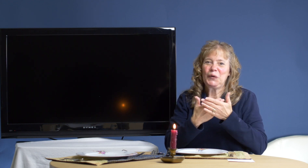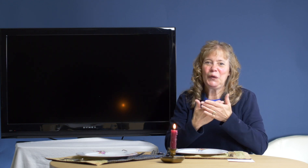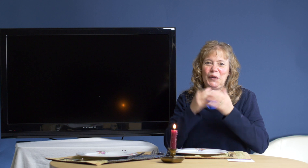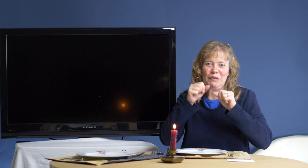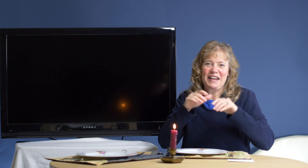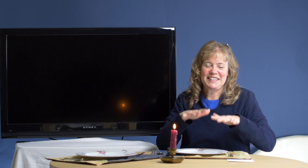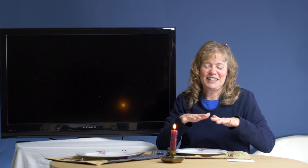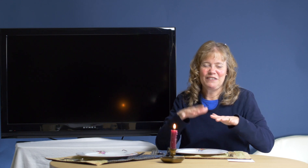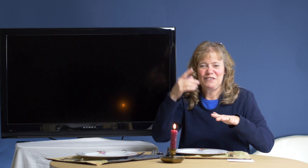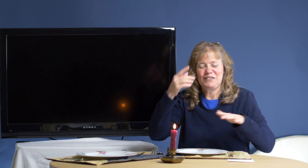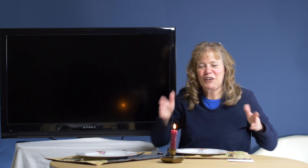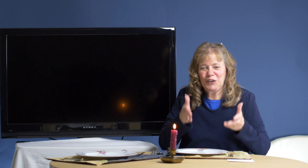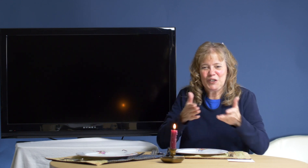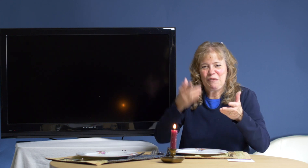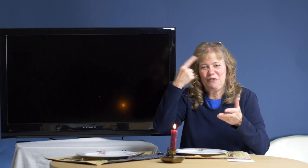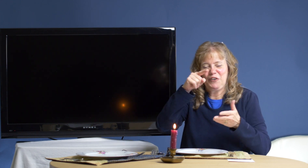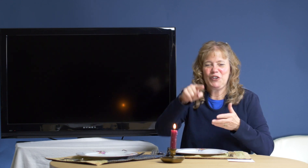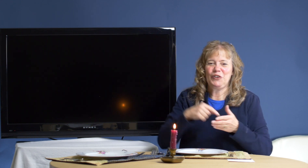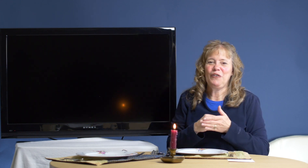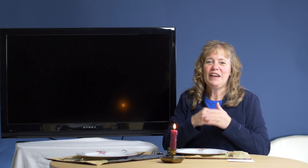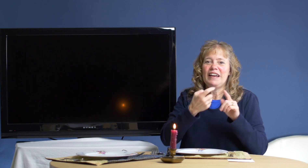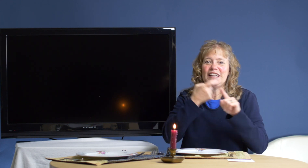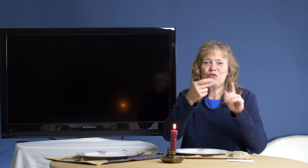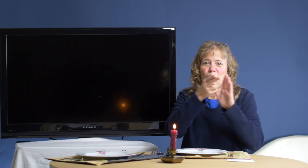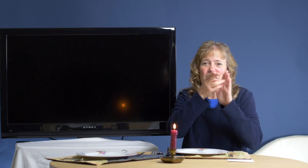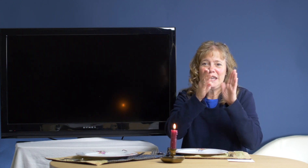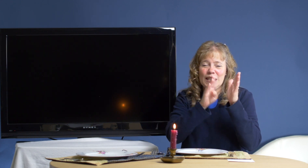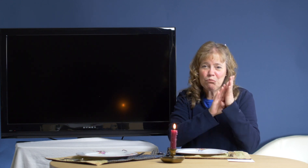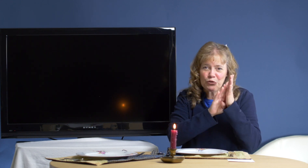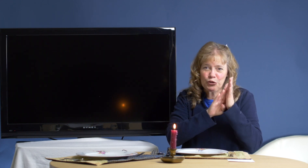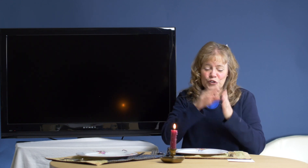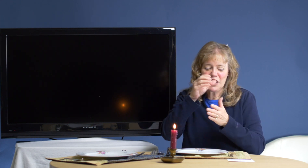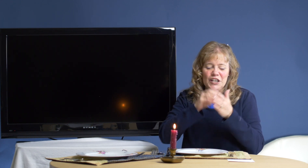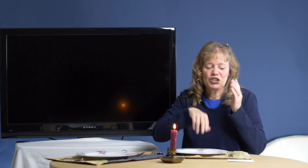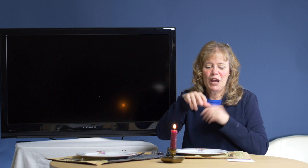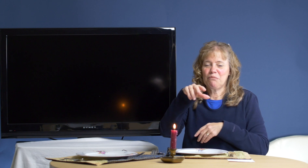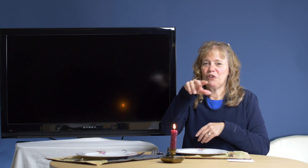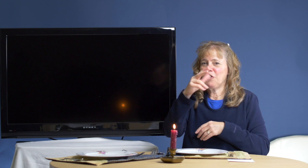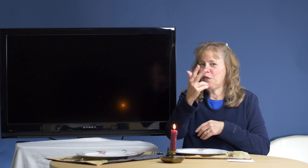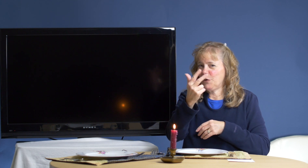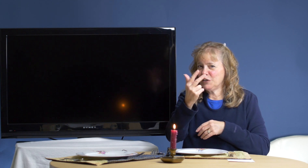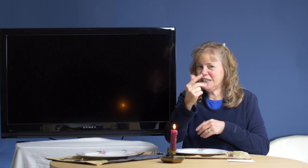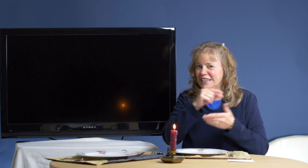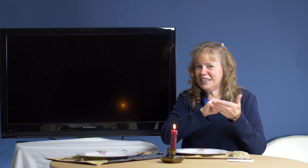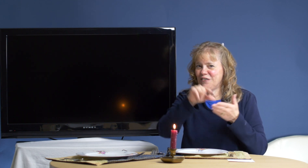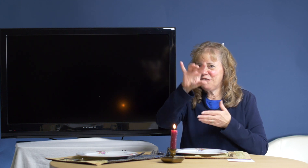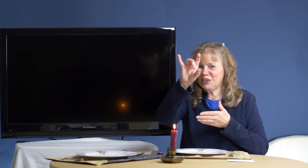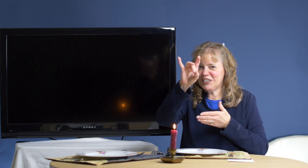good blessing, encouragement for you. It's from Hebrews chapter 13 verse